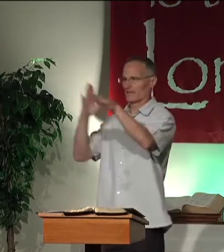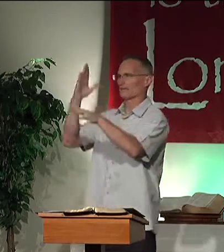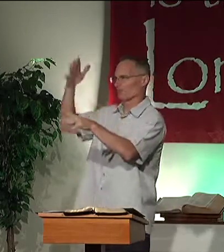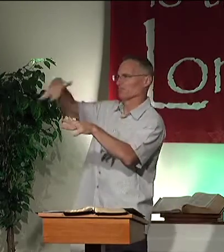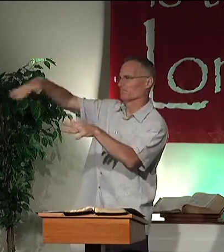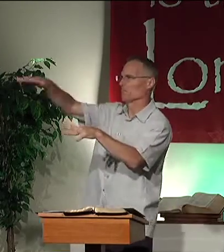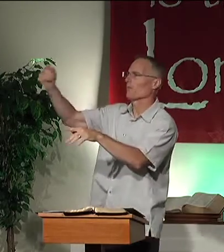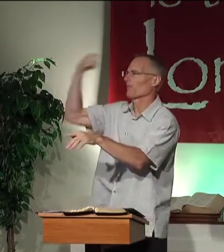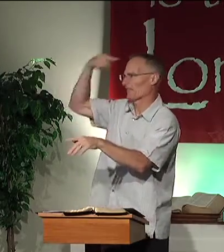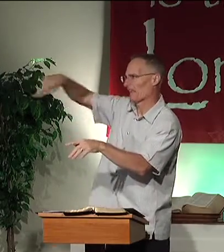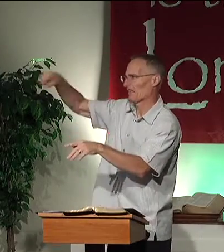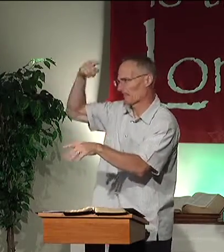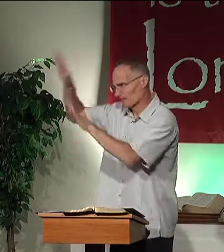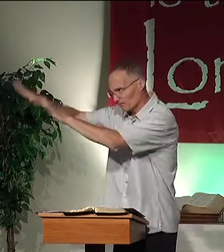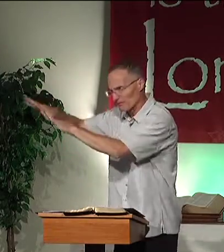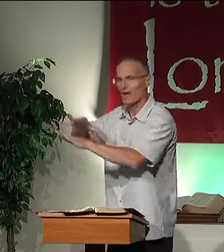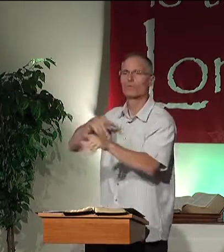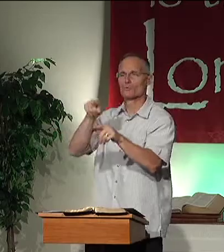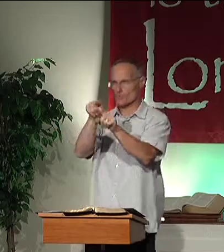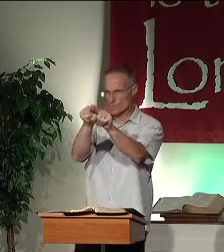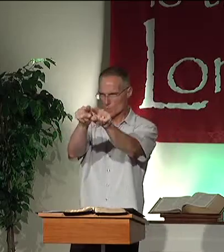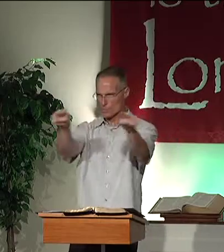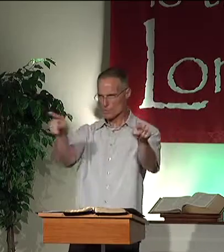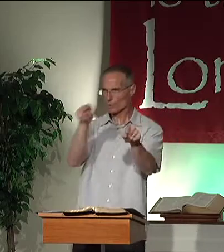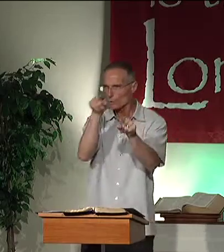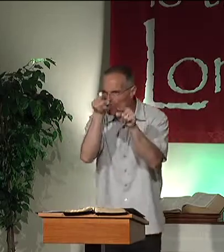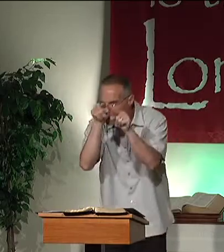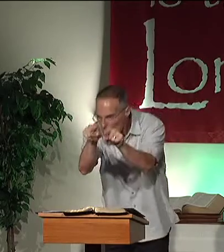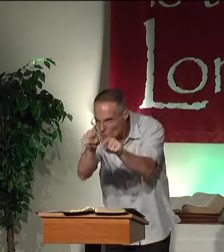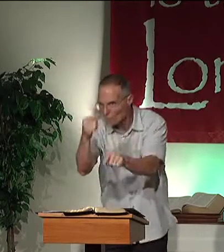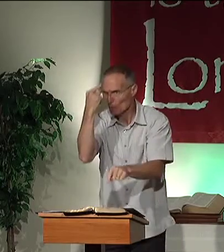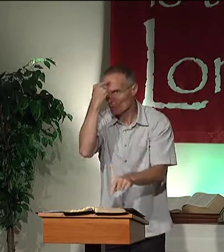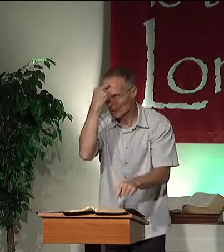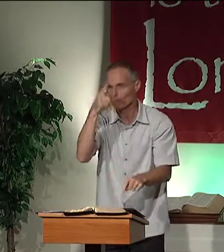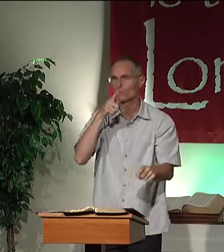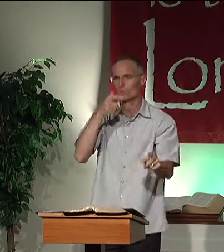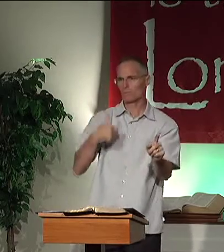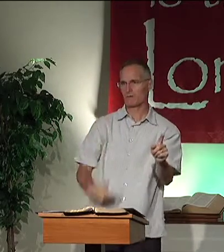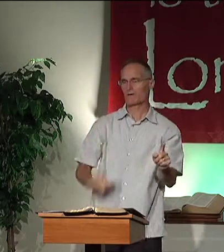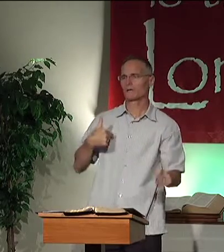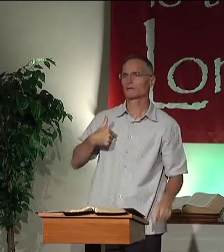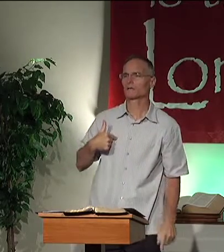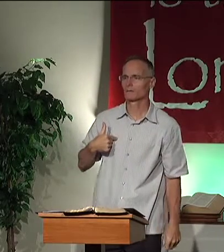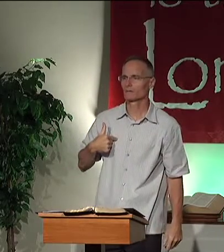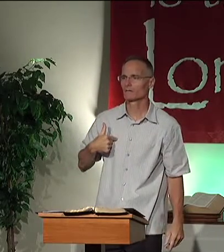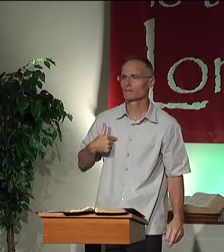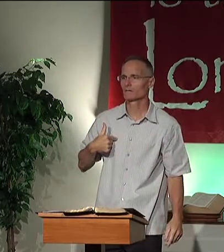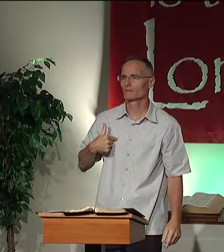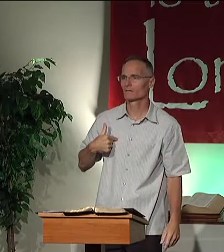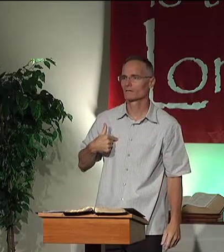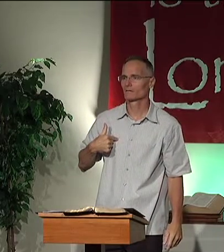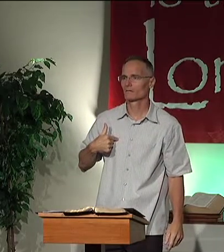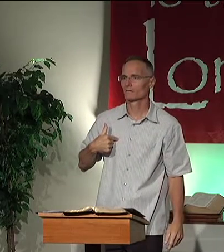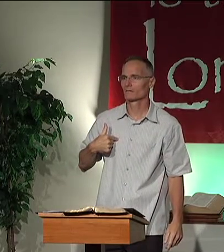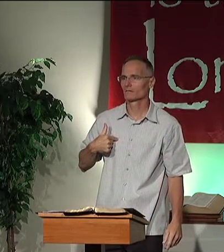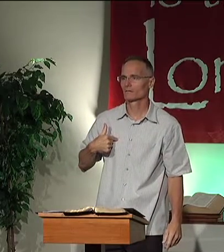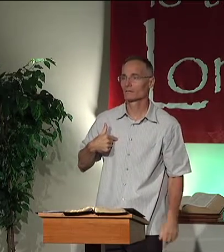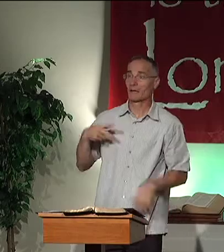Okay, that's fine. That's what the people are thinking. Now, I want to ask you specifically, who do you say I am?